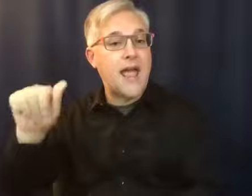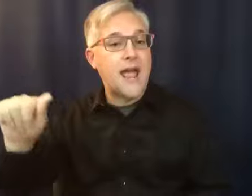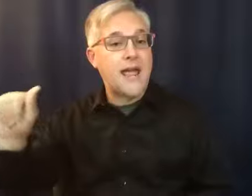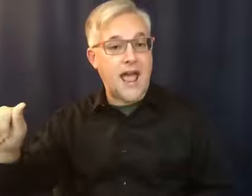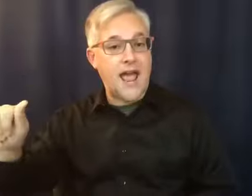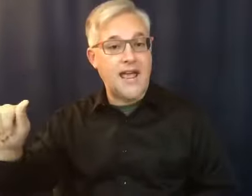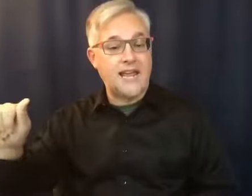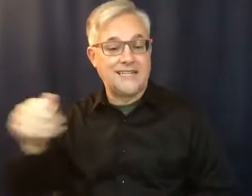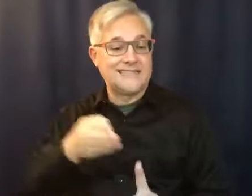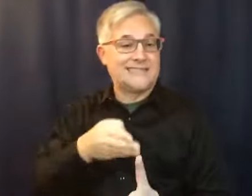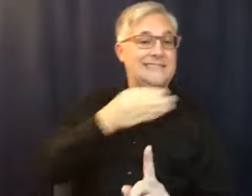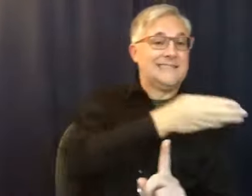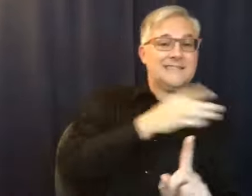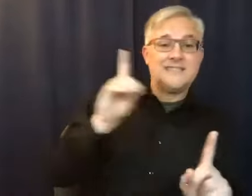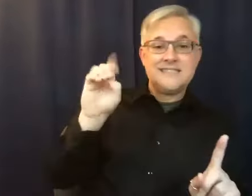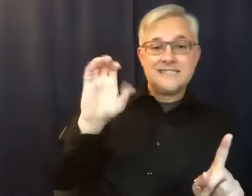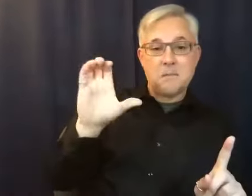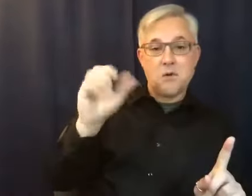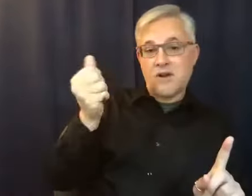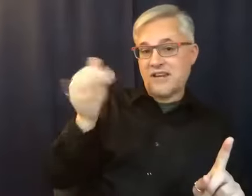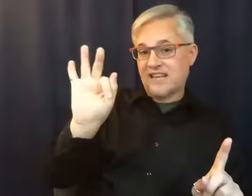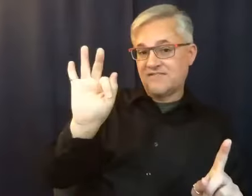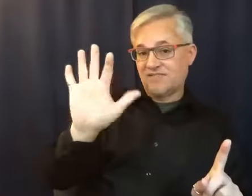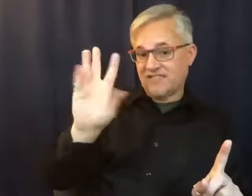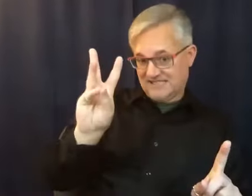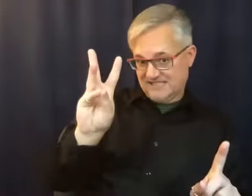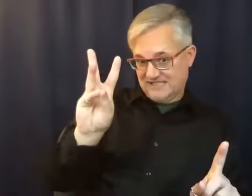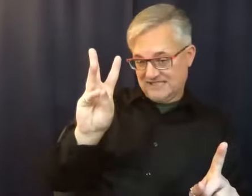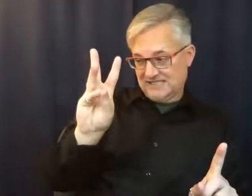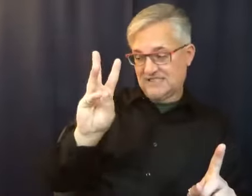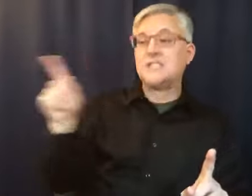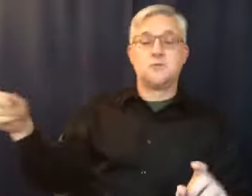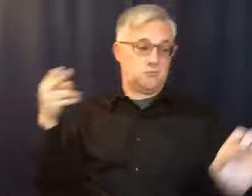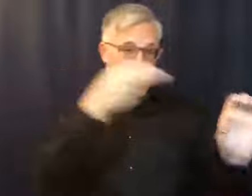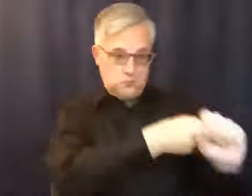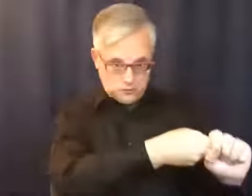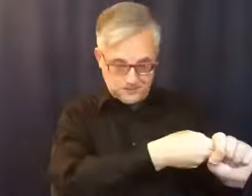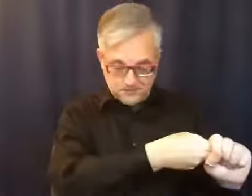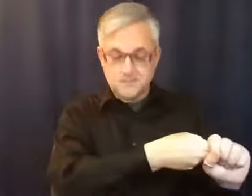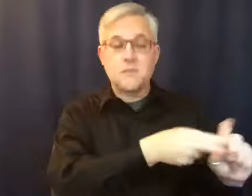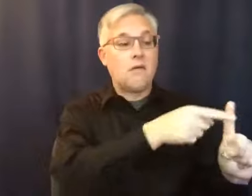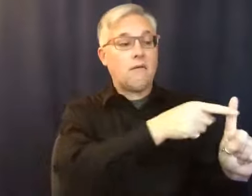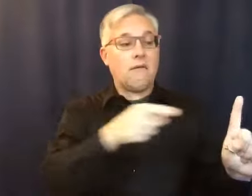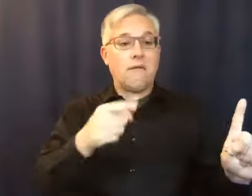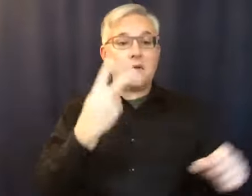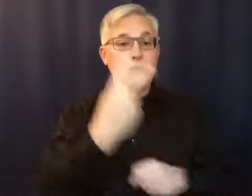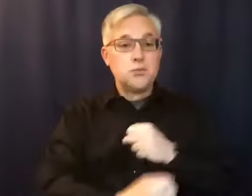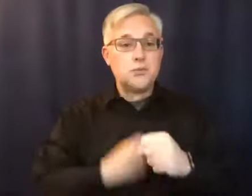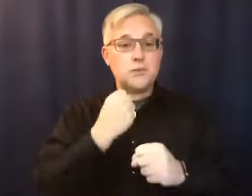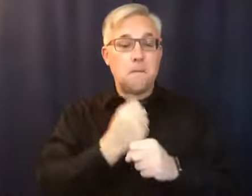1956. And it took me two years to get to Al-Anon. I would go to AA